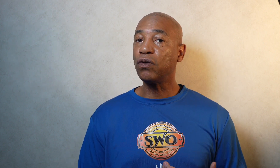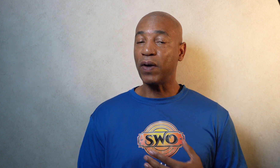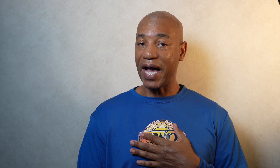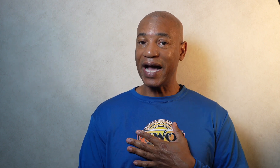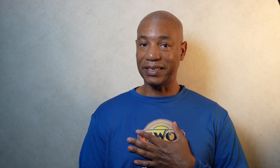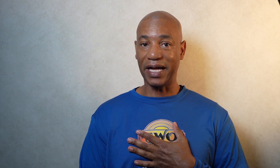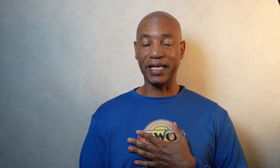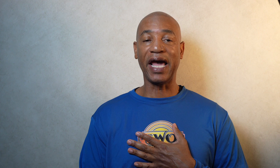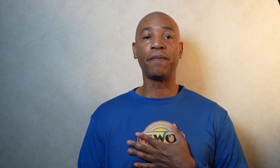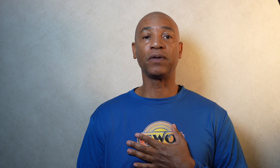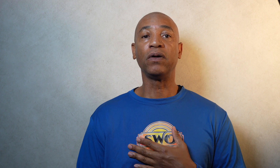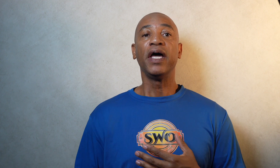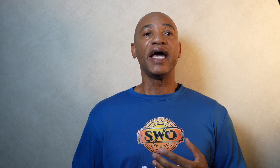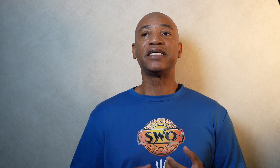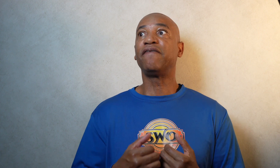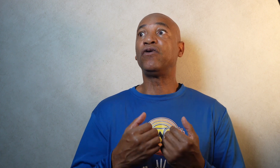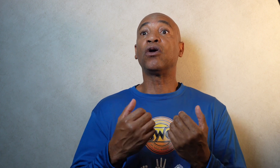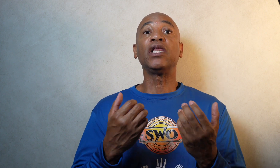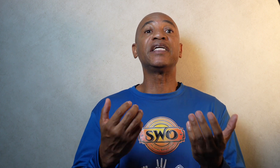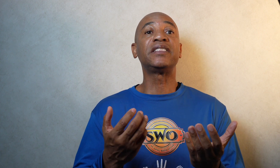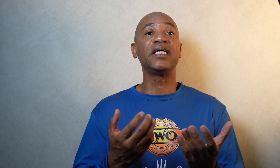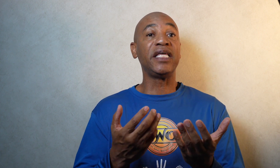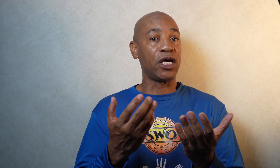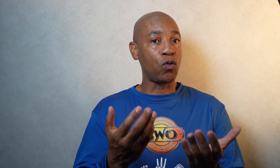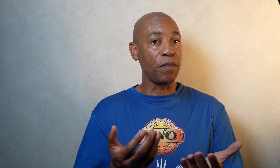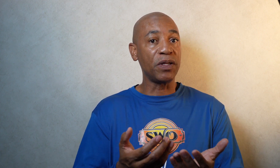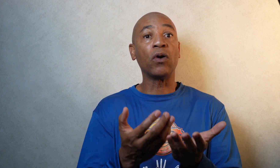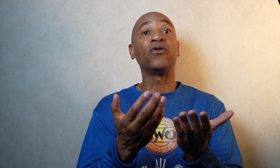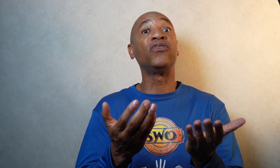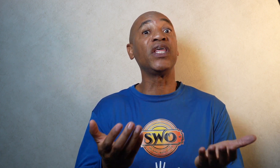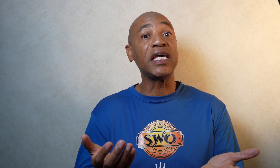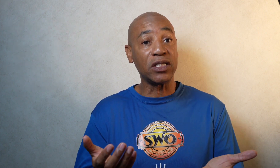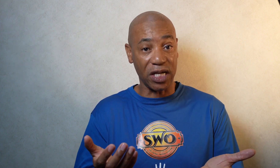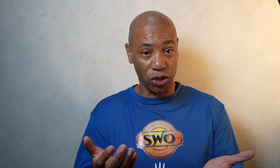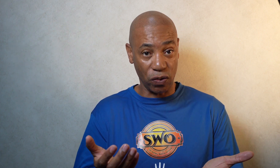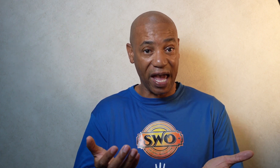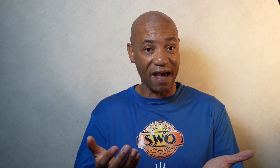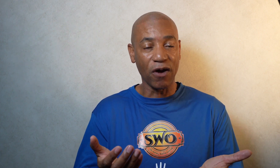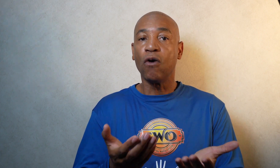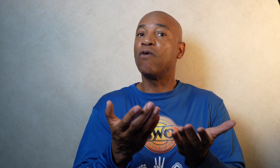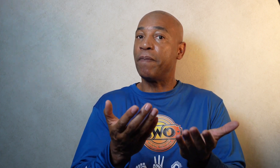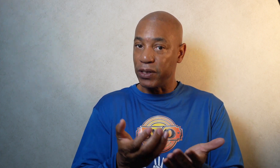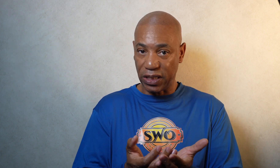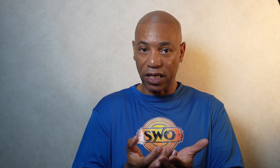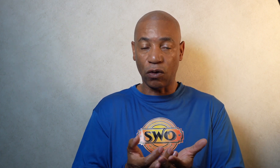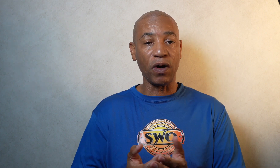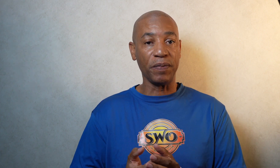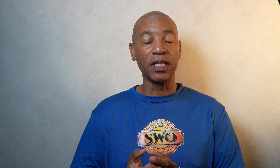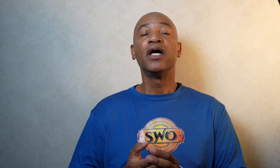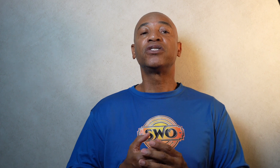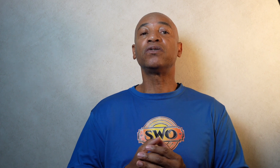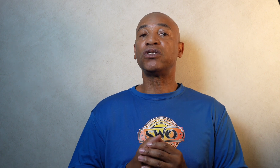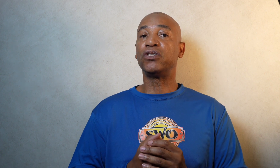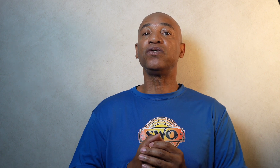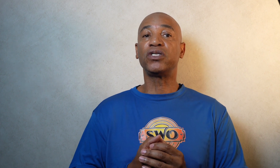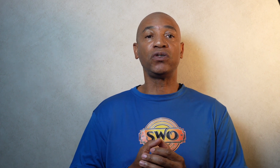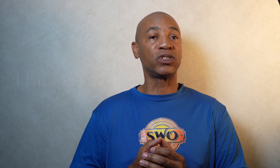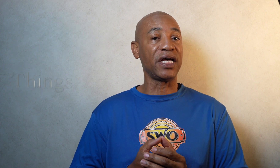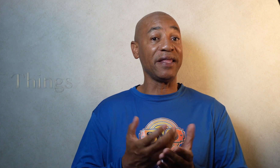way I sign capital as if you're listing the equipment or things that you have representing equipment. So to do this you'll sign